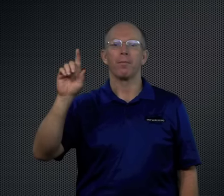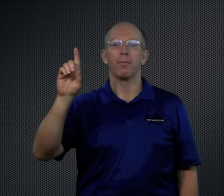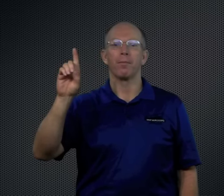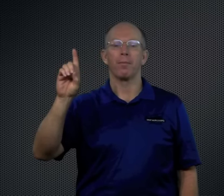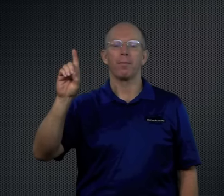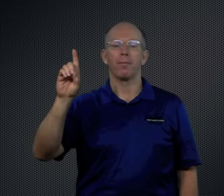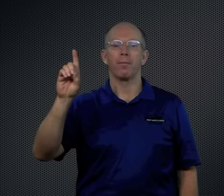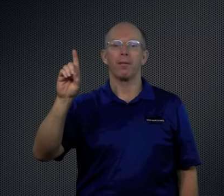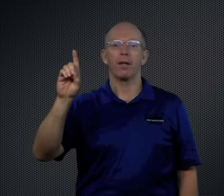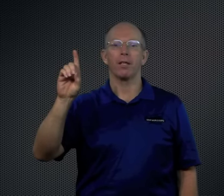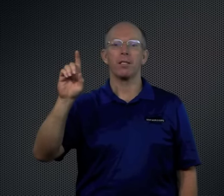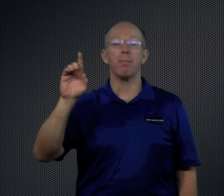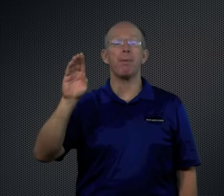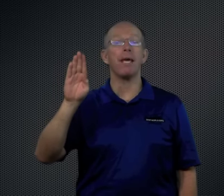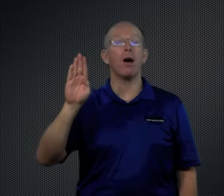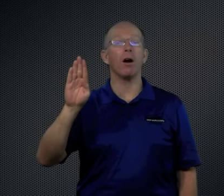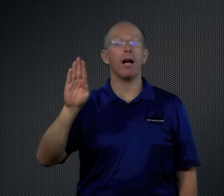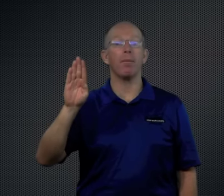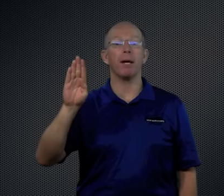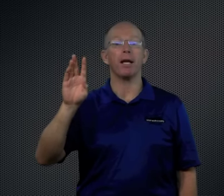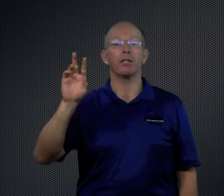This is a BR combination.